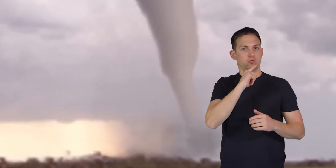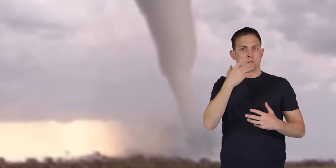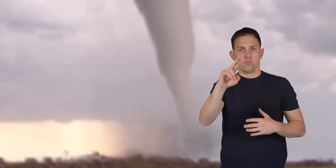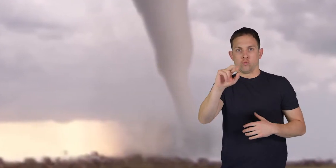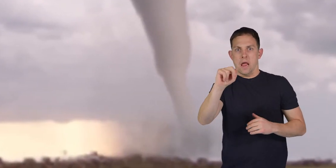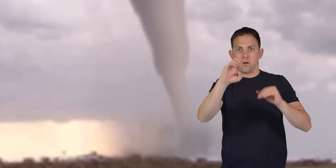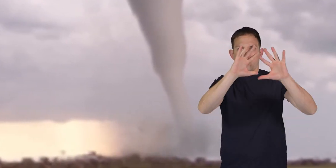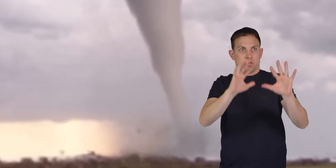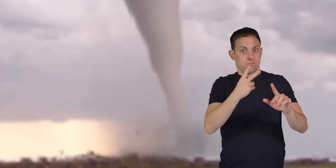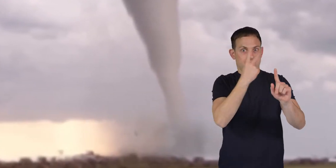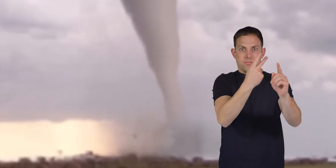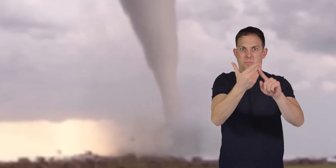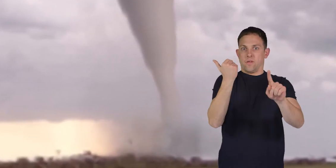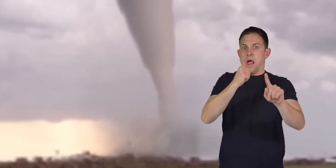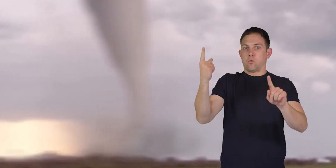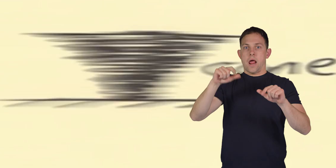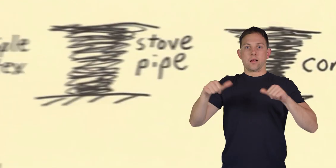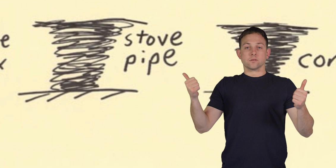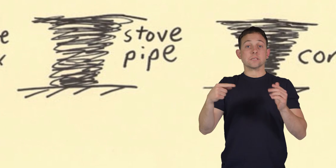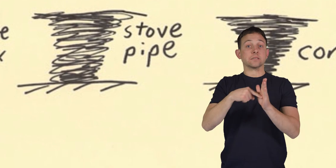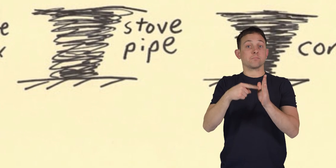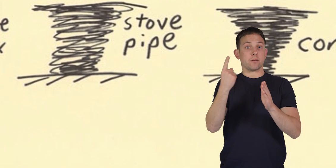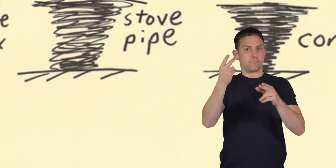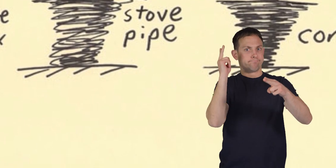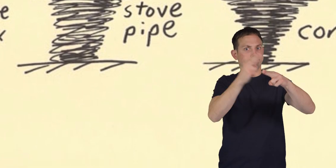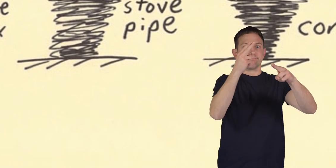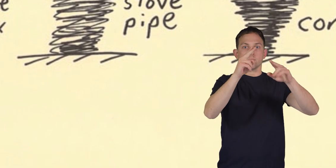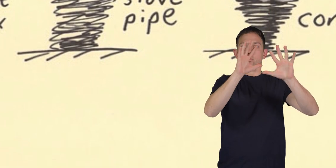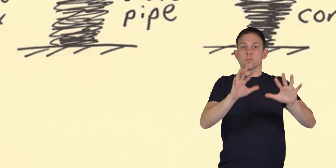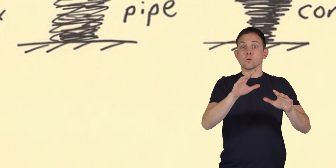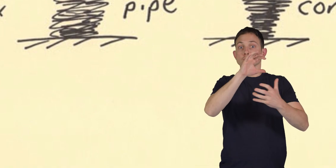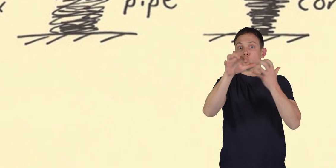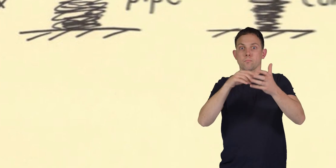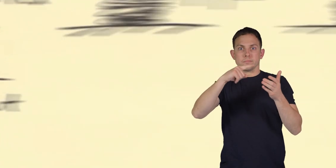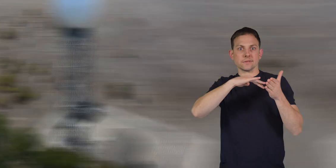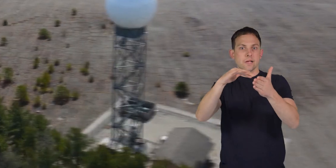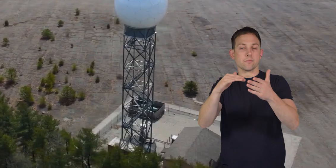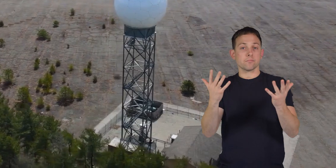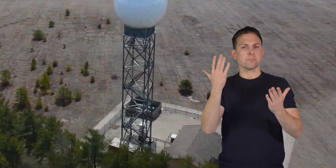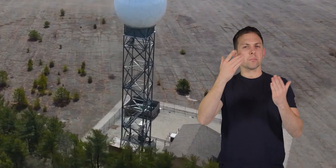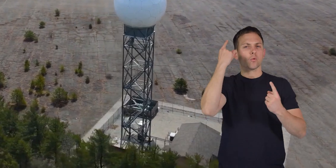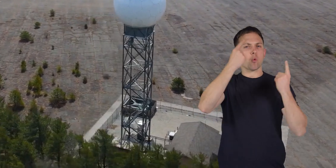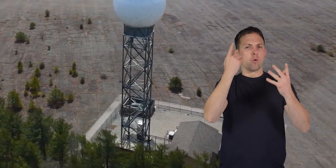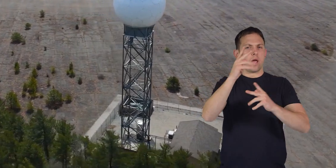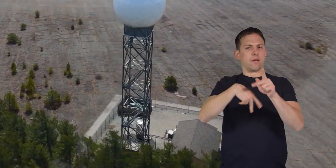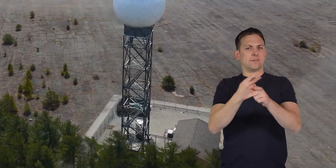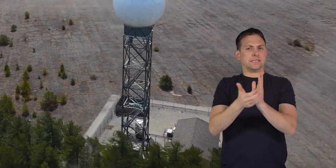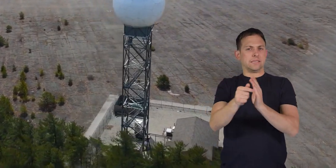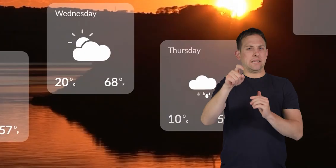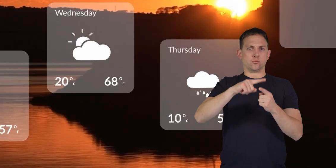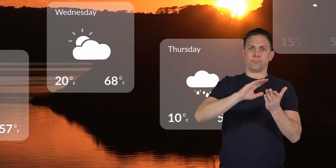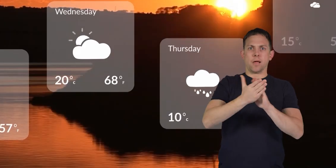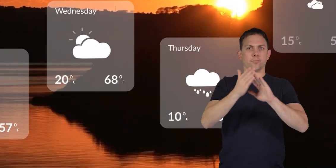rare weather phenomena before anyone else, and sometimes get to name the storms they study. You might be wondering what kind of